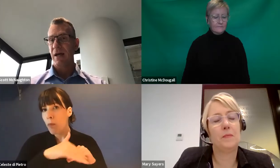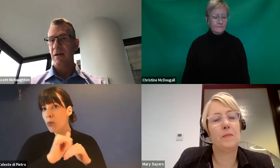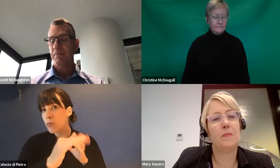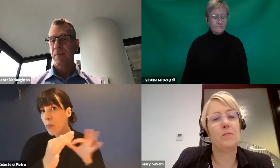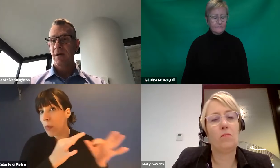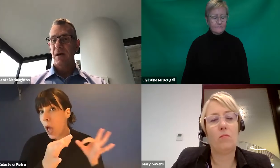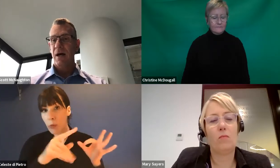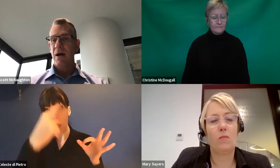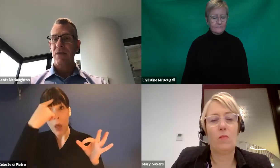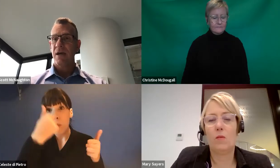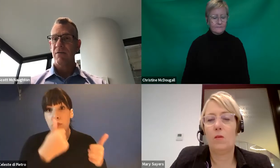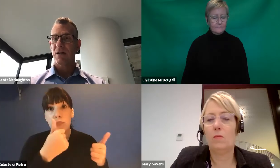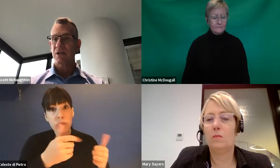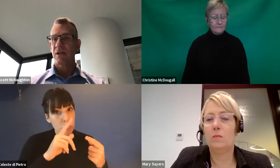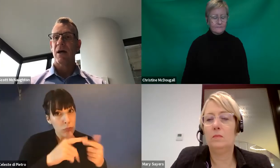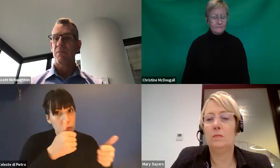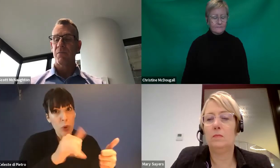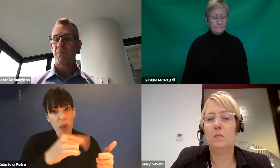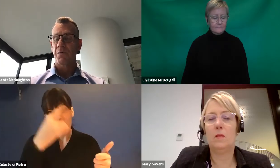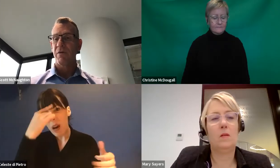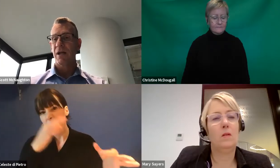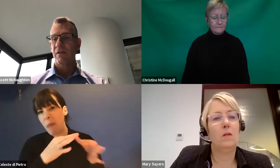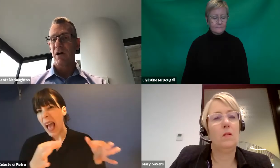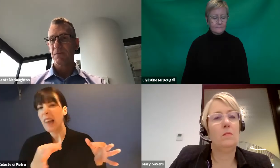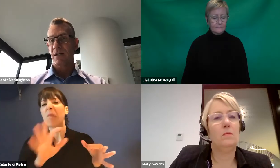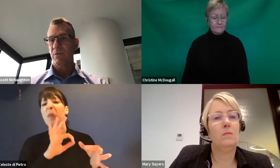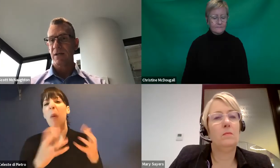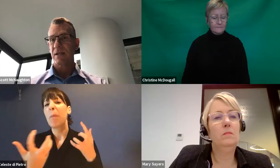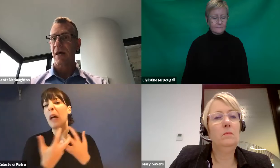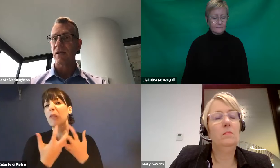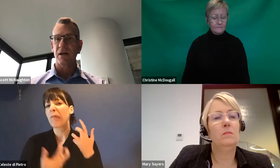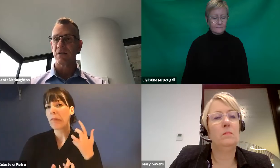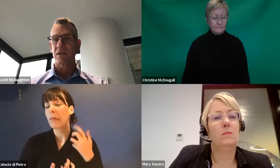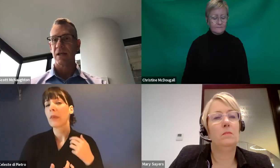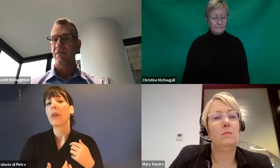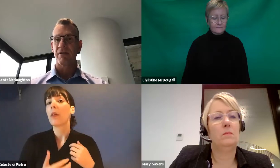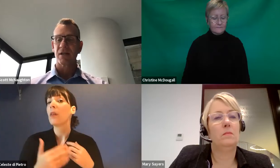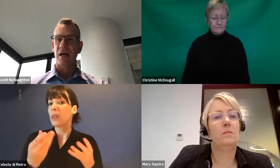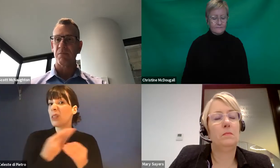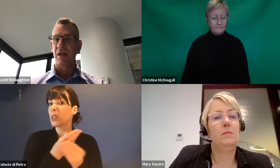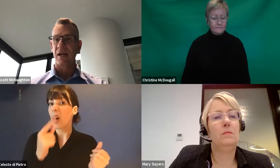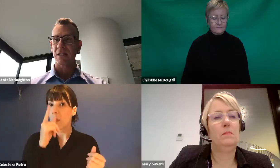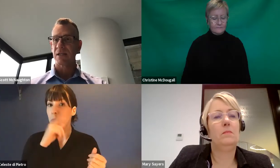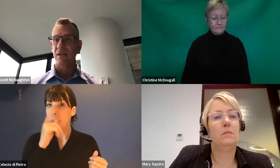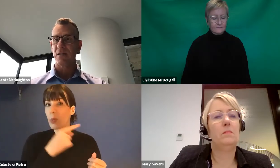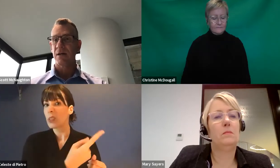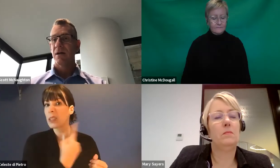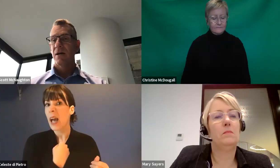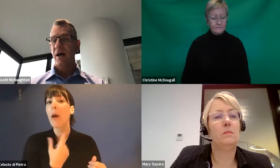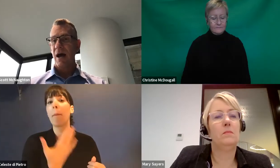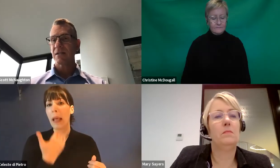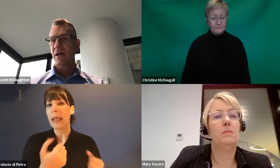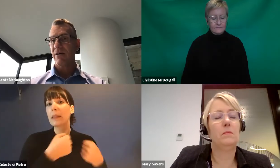current plan. And they're actually providing advice back to us that they'd like to just have their extent plan extended